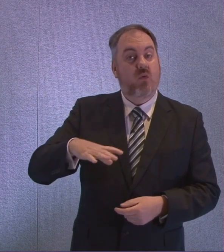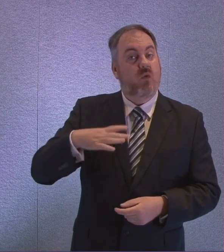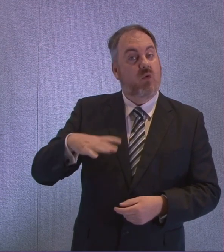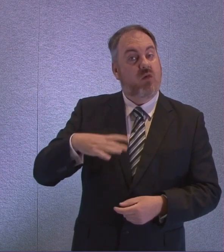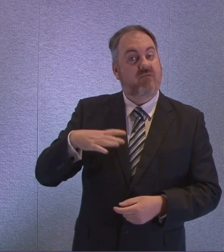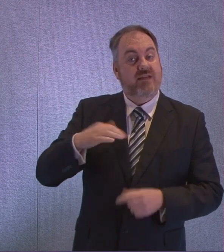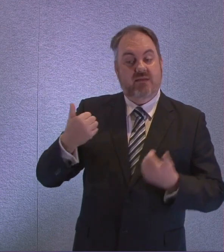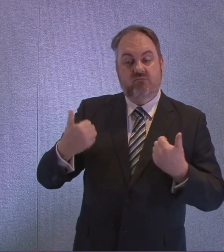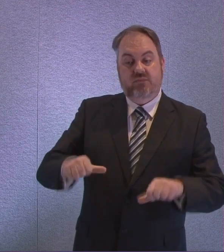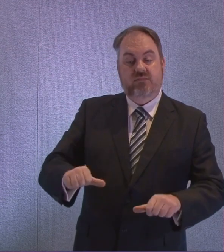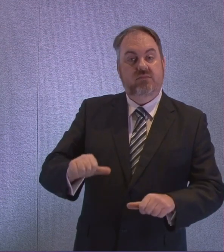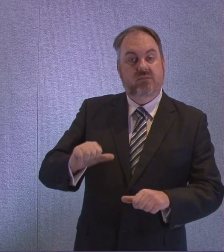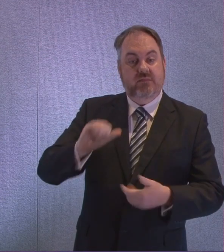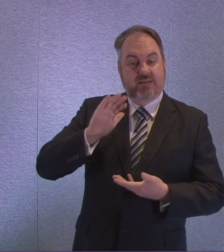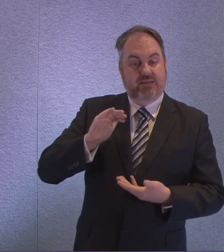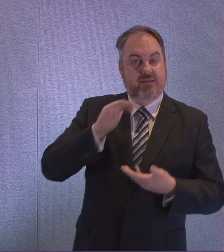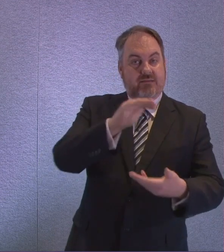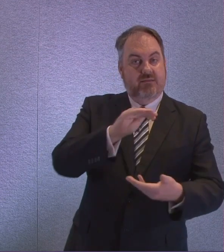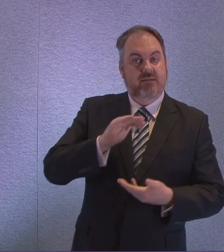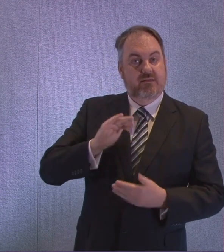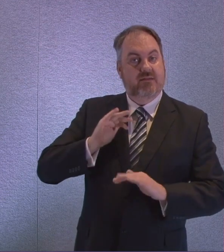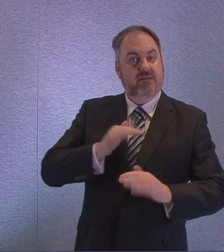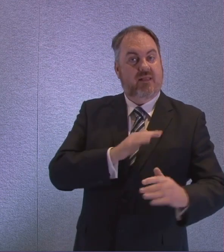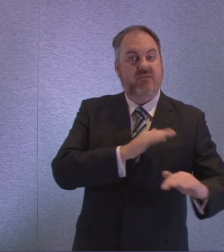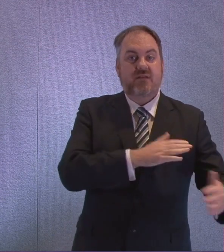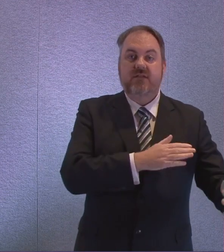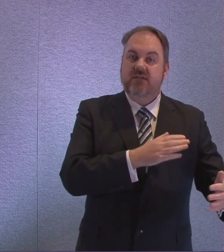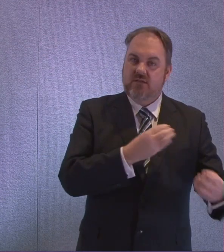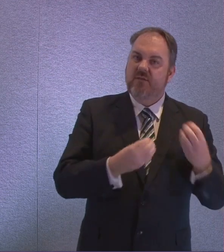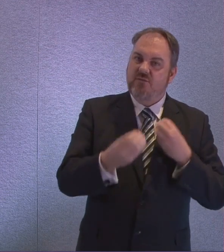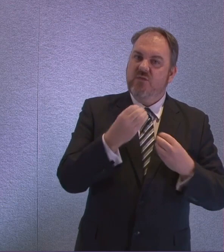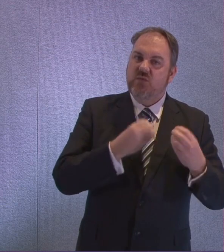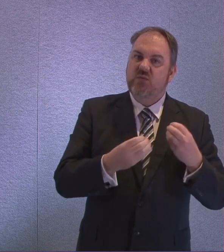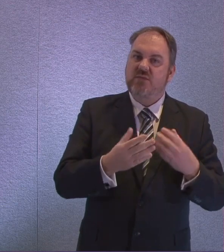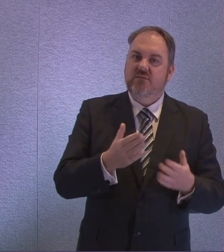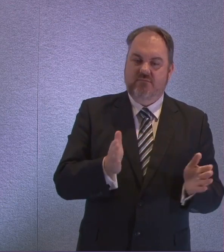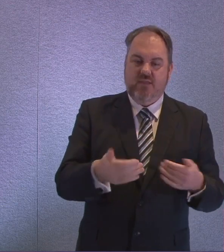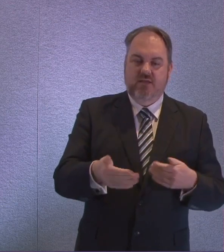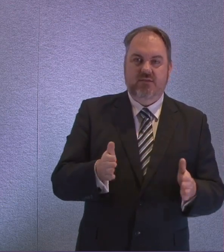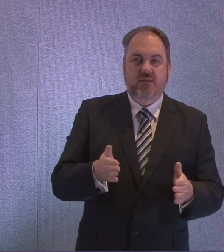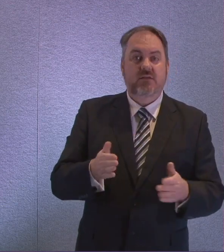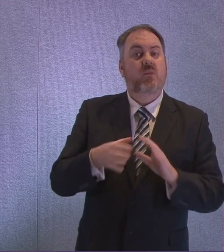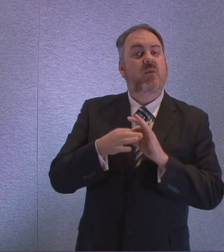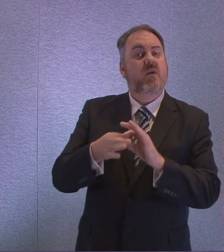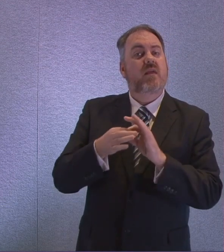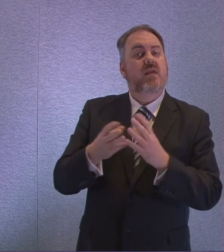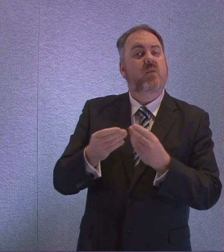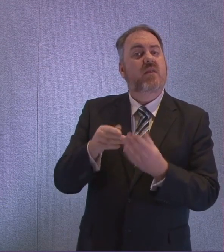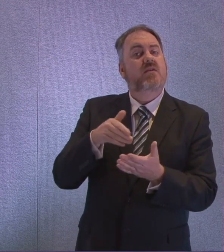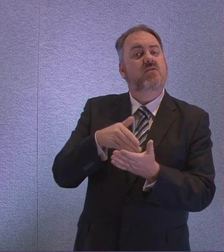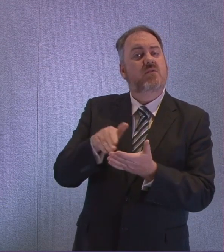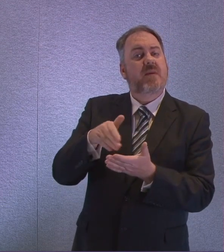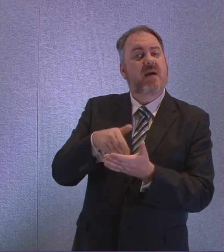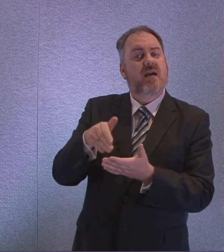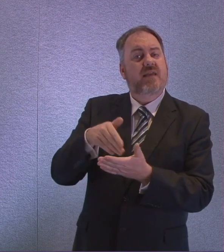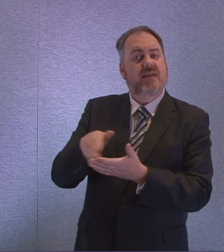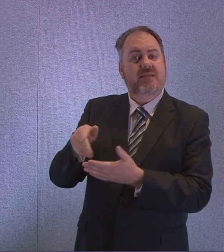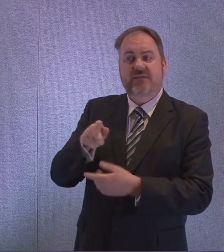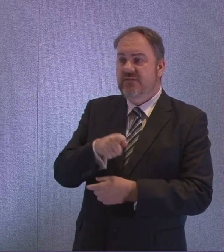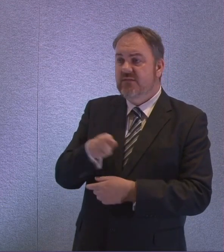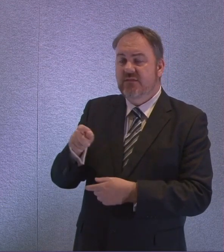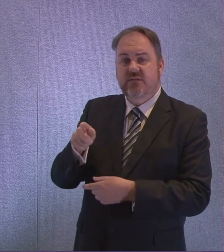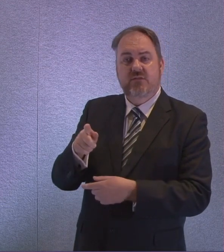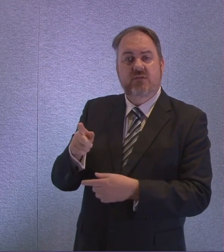delivered. So that process is underway. We're also working with supermarkets for people who want to get their deliveries